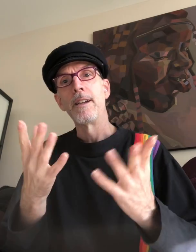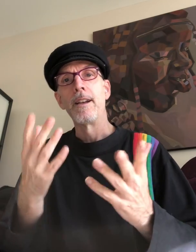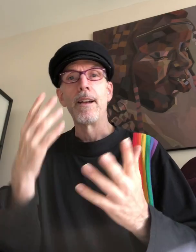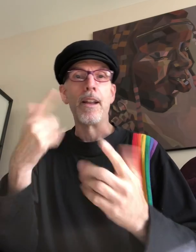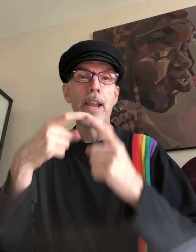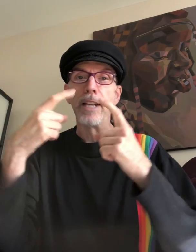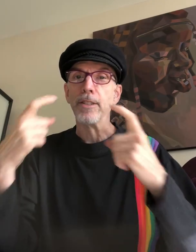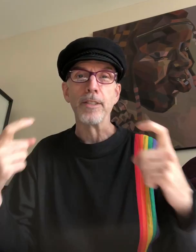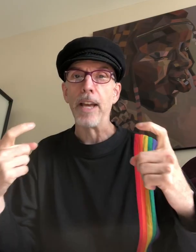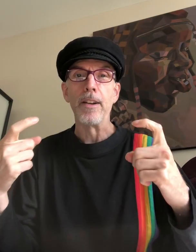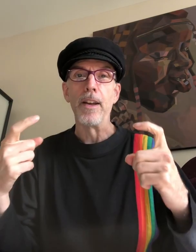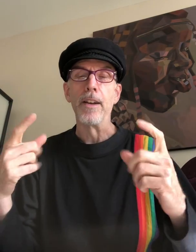etc.